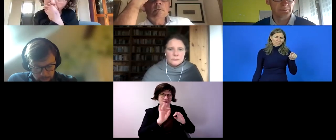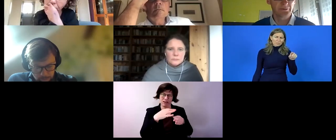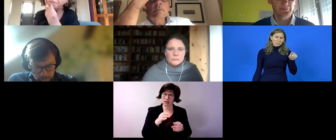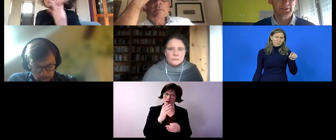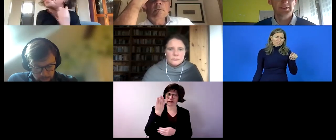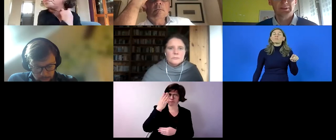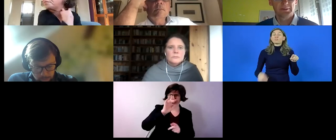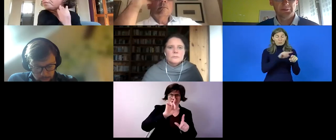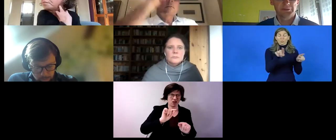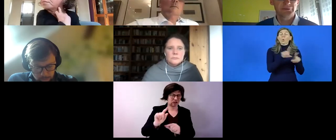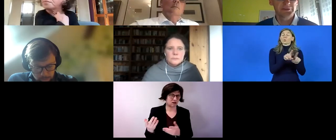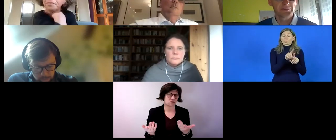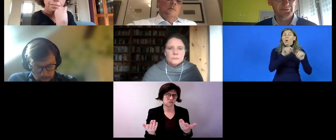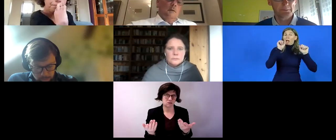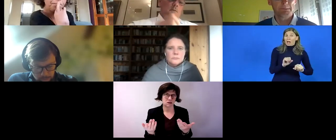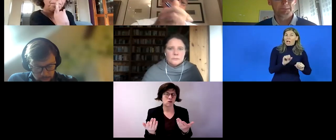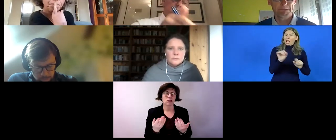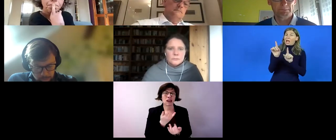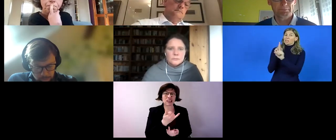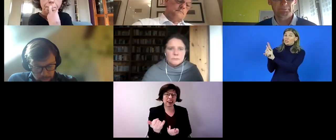internships with students